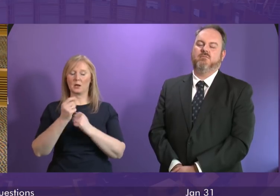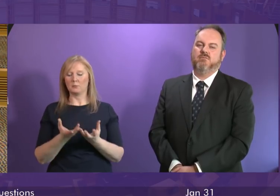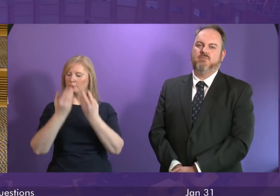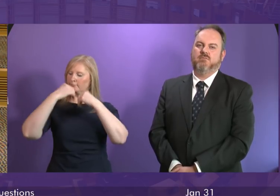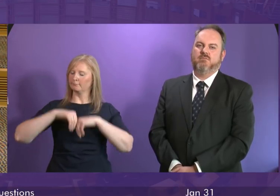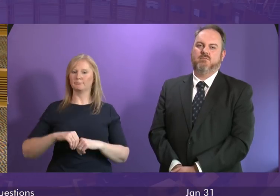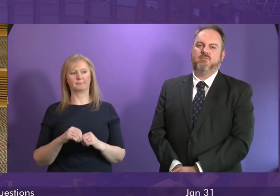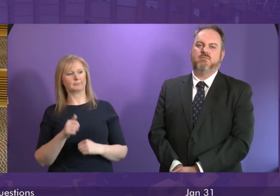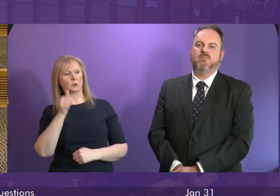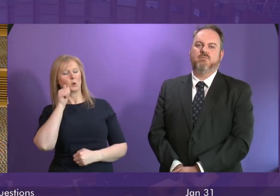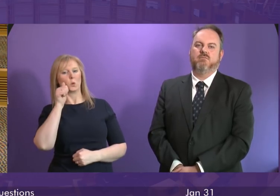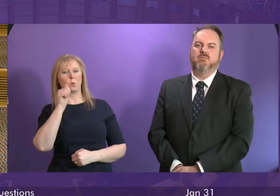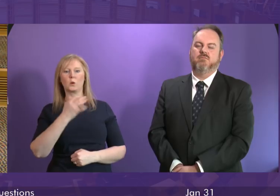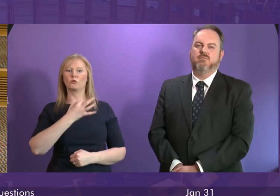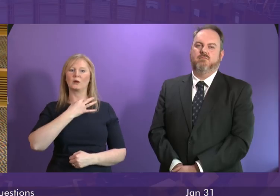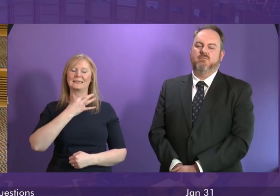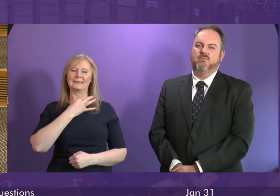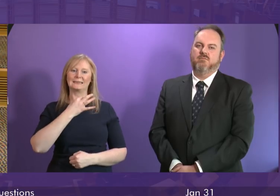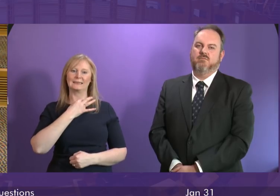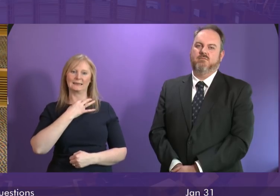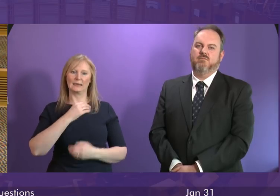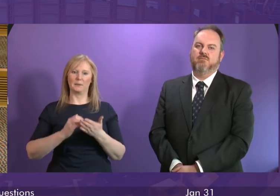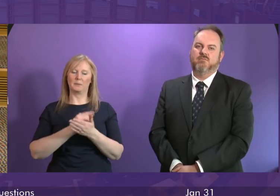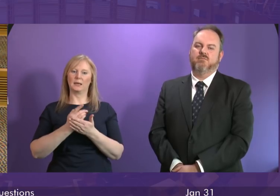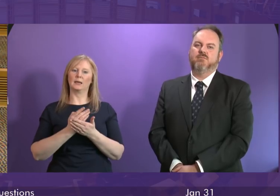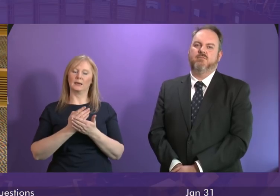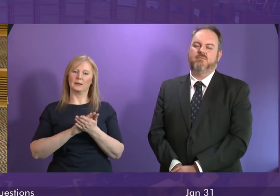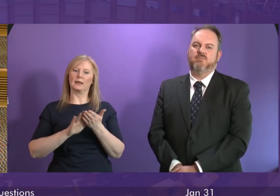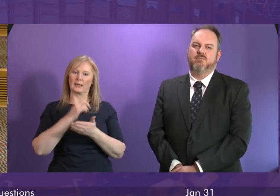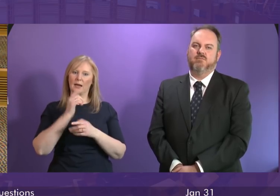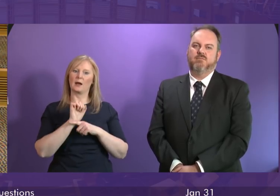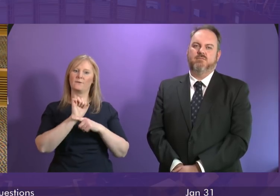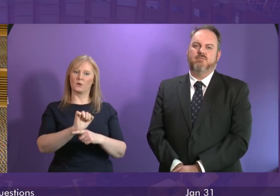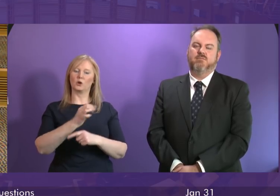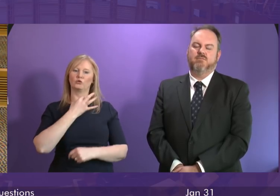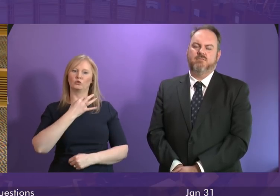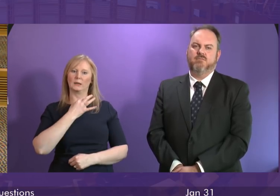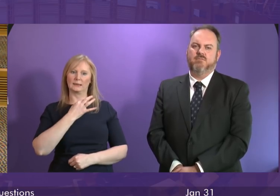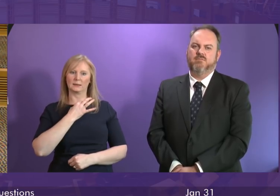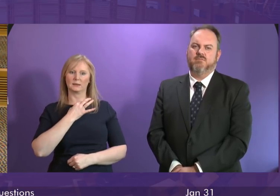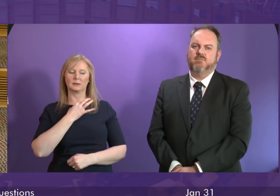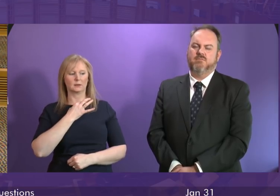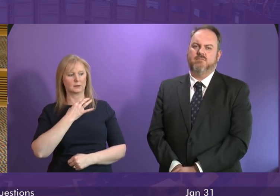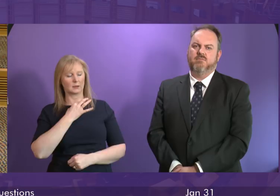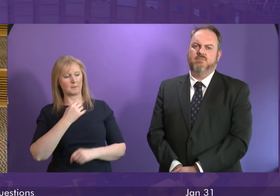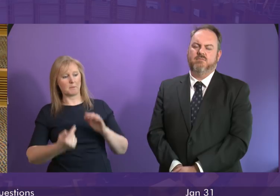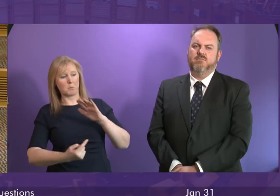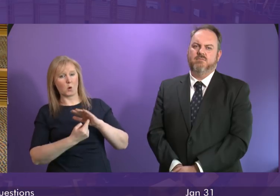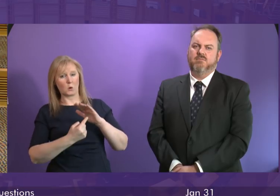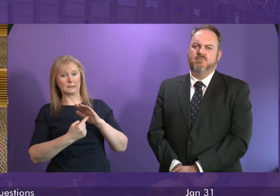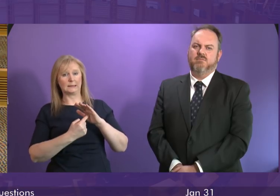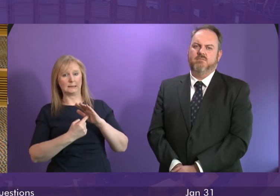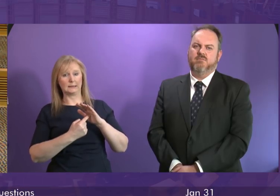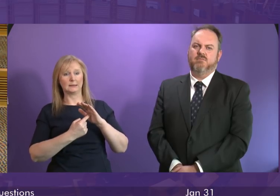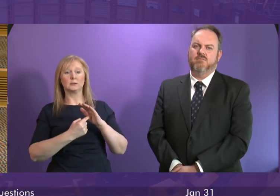and understanding the risks and therefore being able to avoid the risks so to conclude where I started the importance of embedding